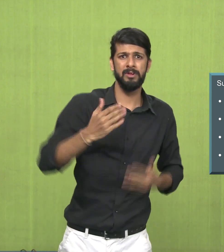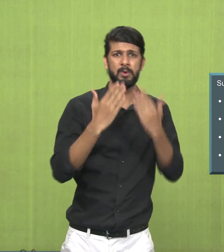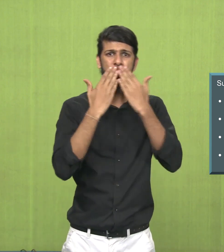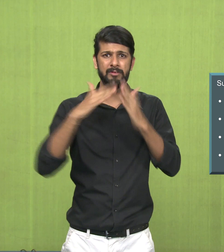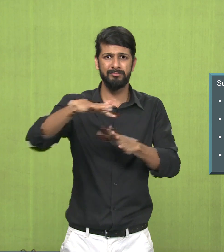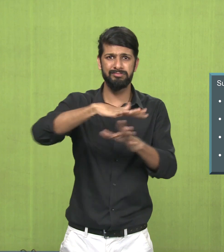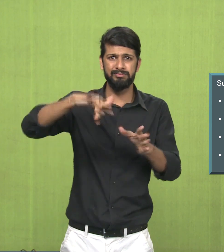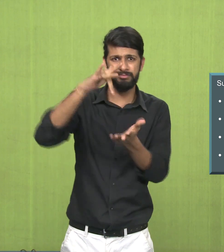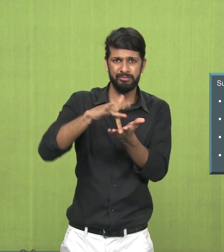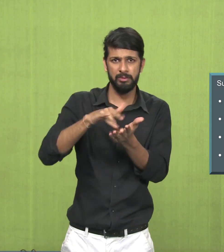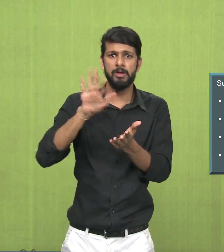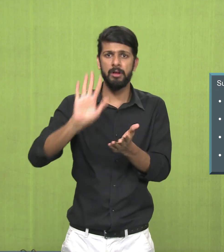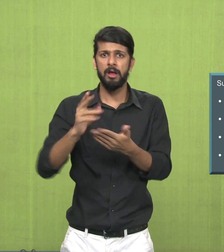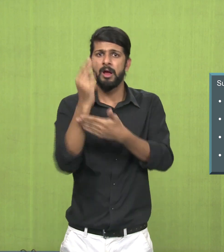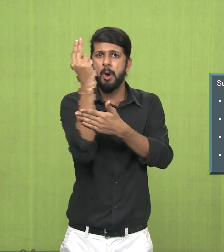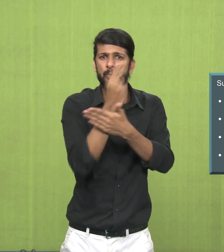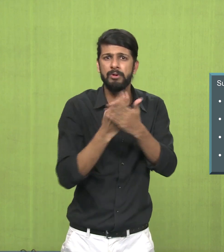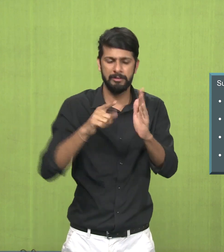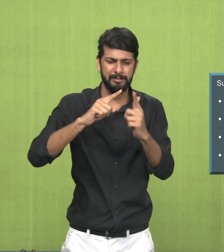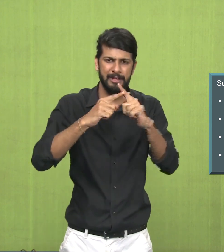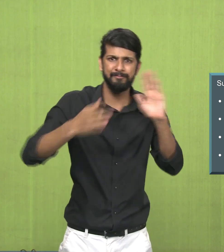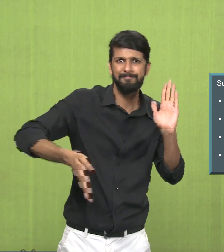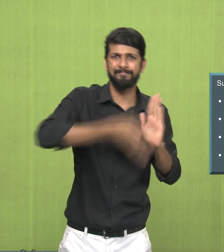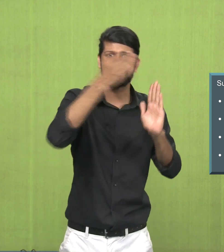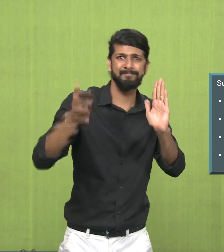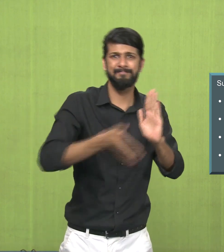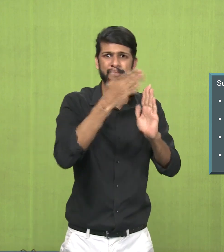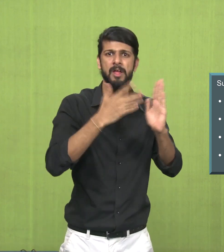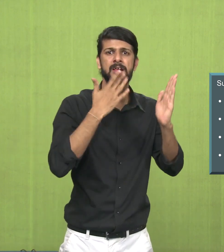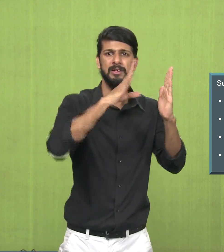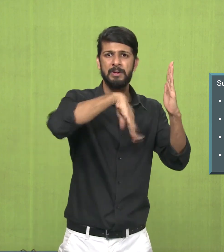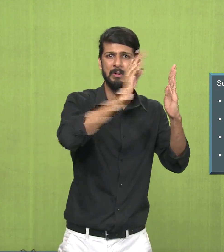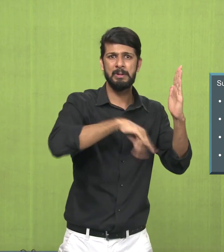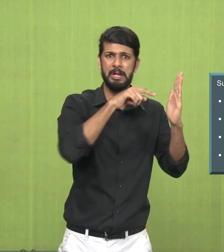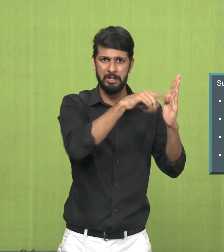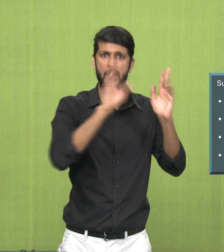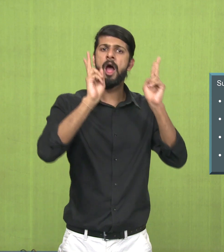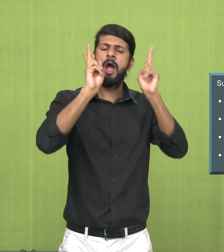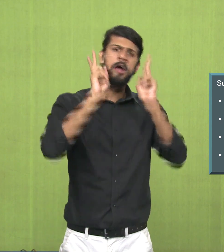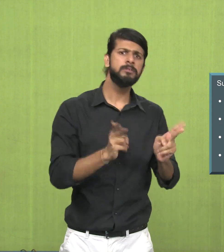The Bengal school artists tried to revive the tempera technique.